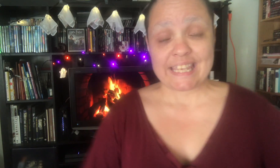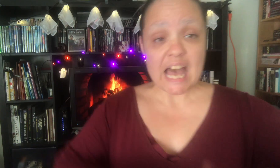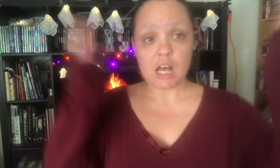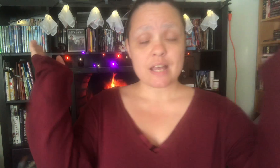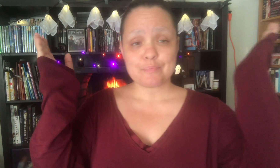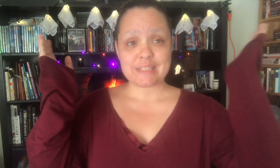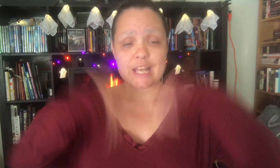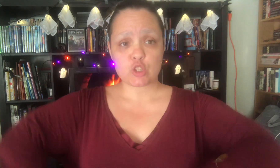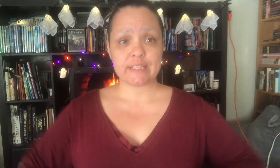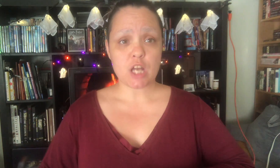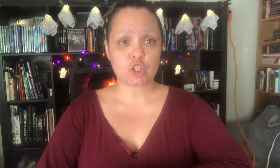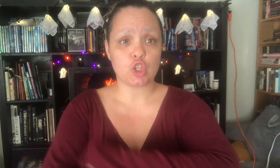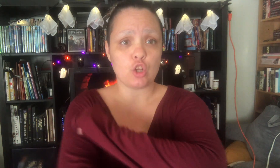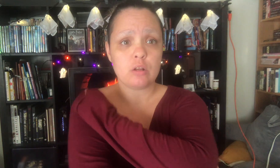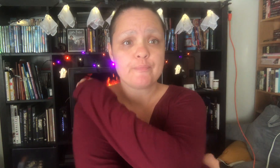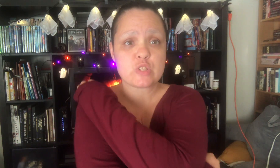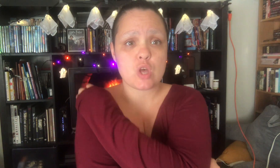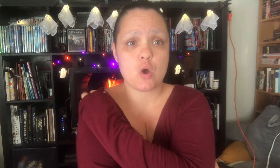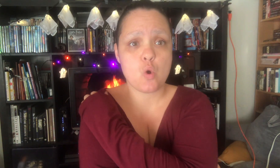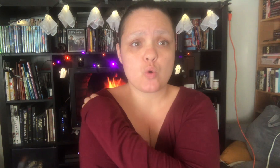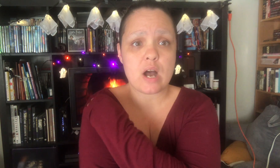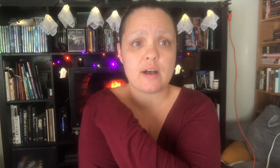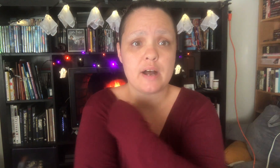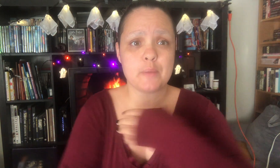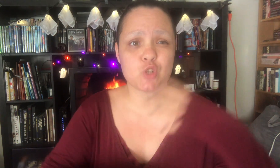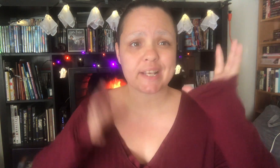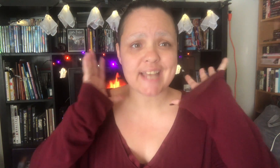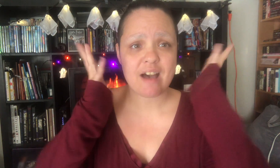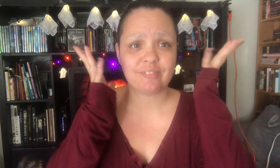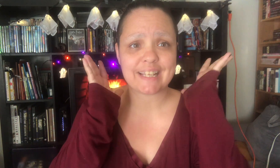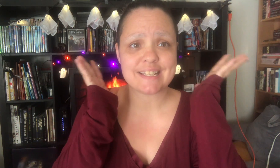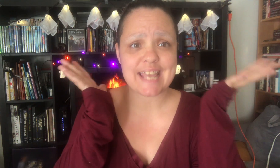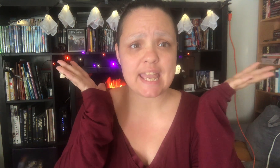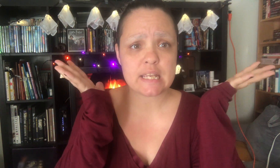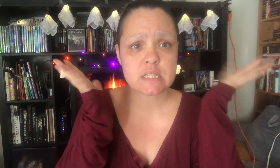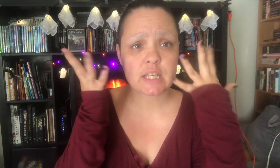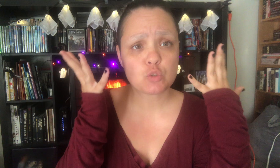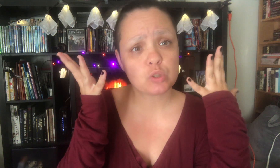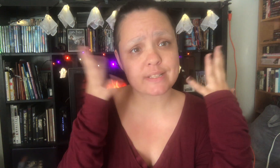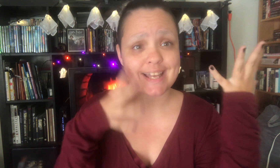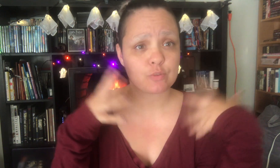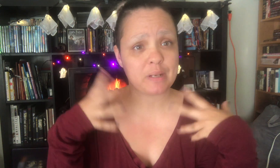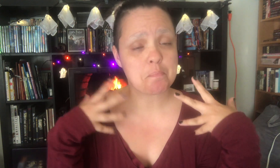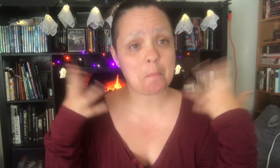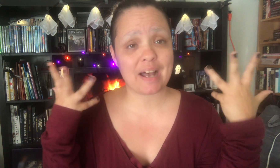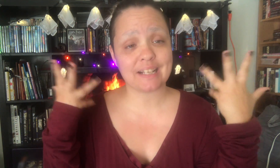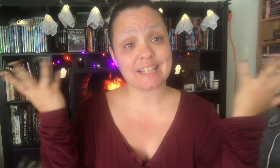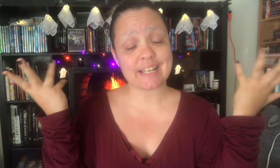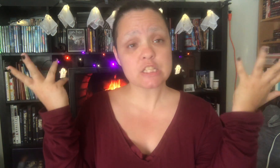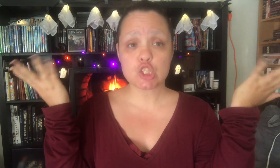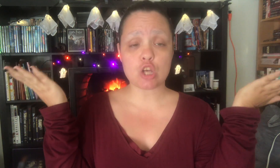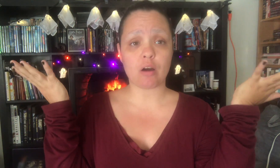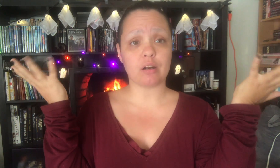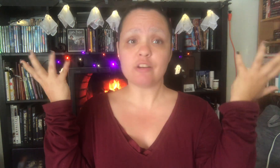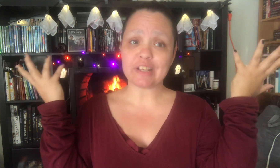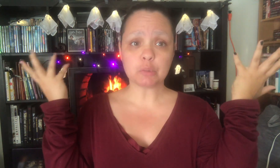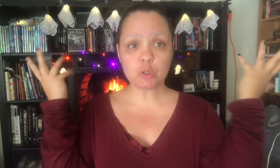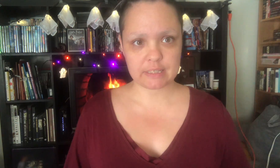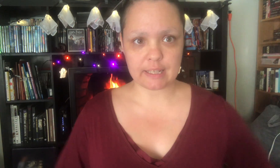yeah I'm naturally nocturnal. So I'm trying to have like a day schedule because that's when my clients are available. It